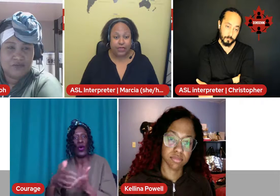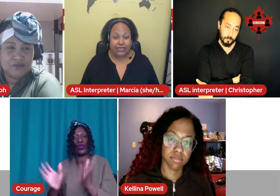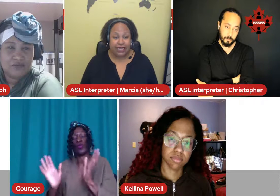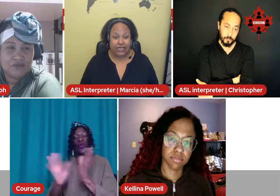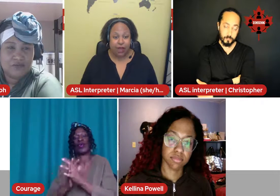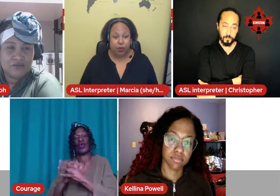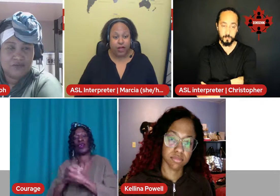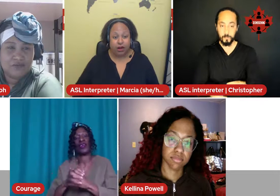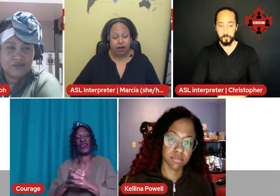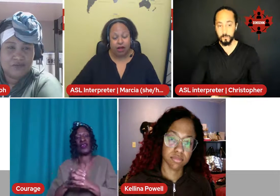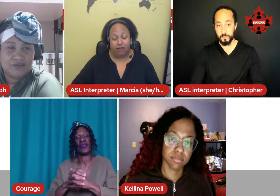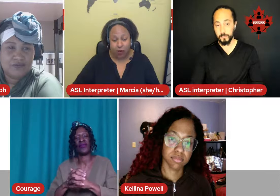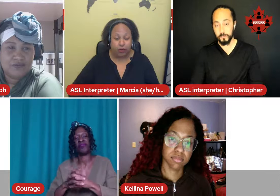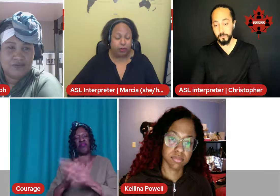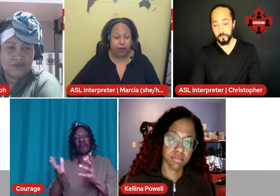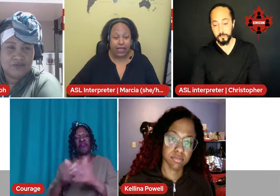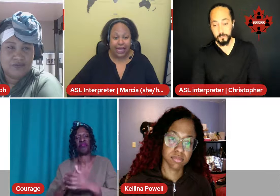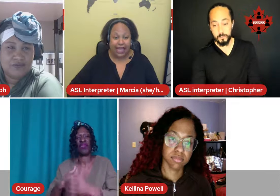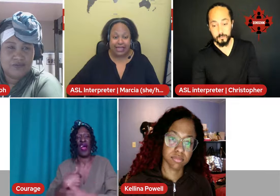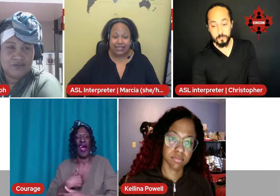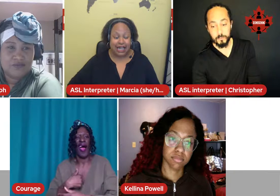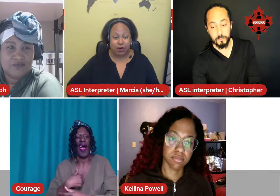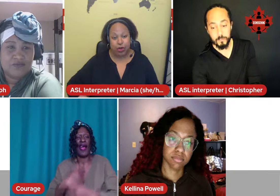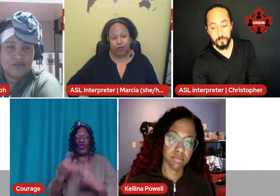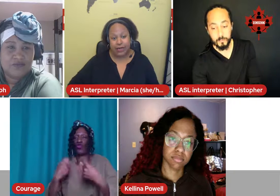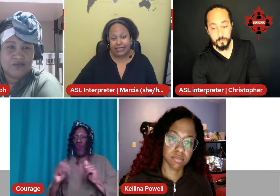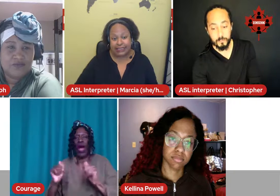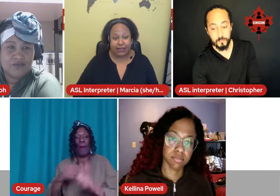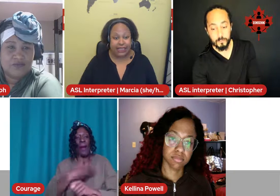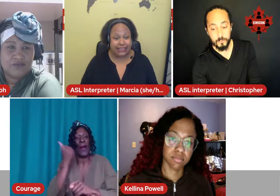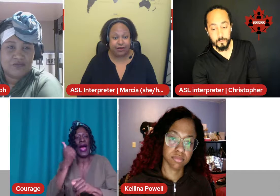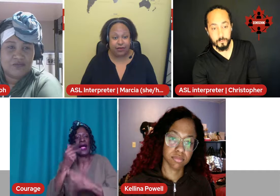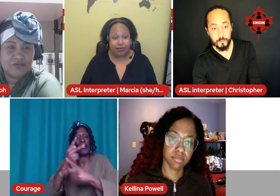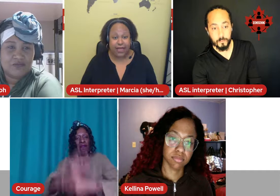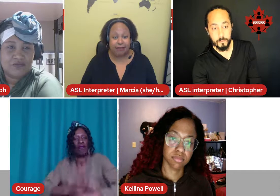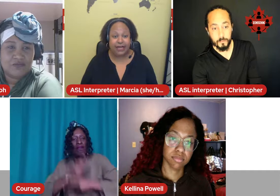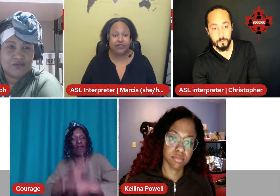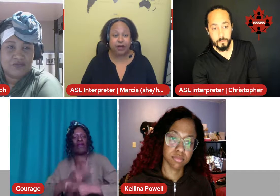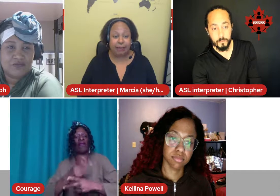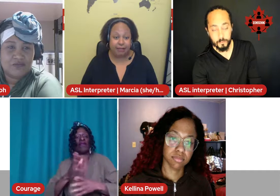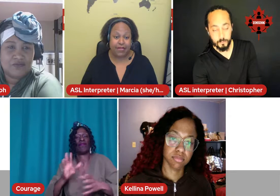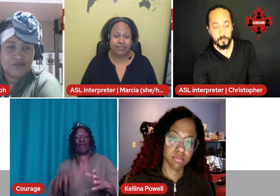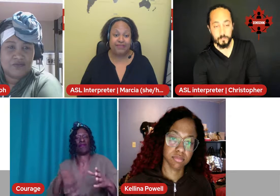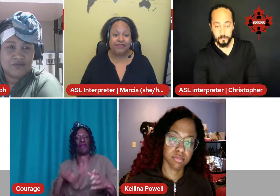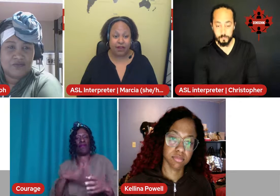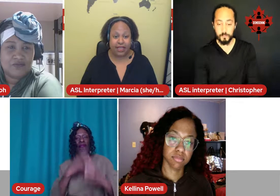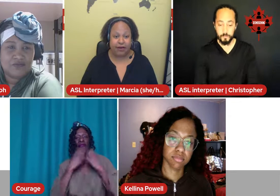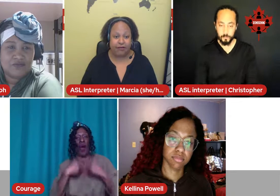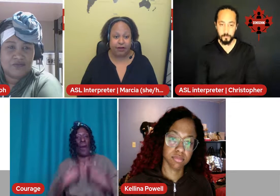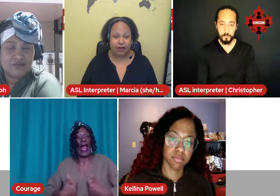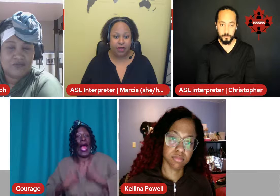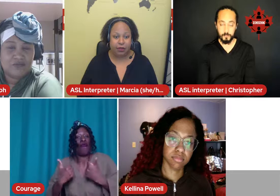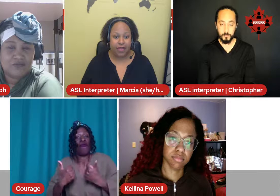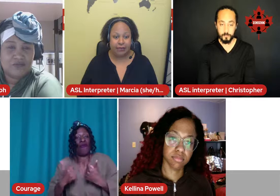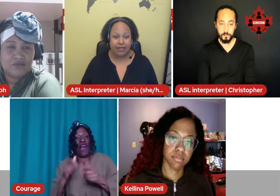reason we're vulnerable and I don't know if we're necessarily considered a threat, but I try my best to be very careful when I'm